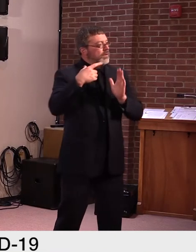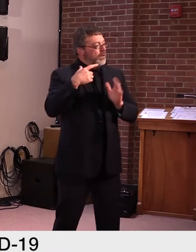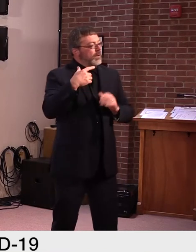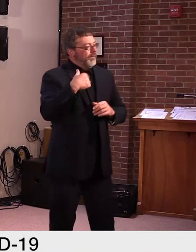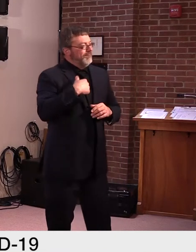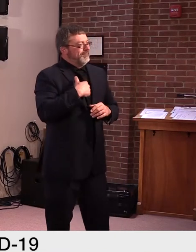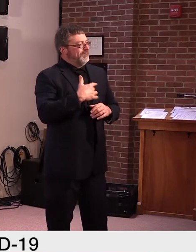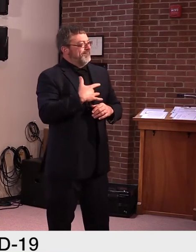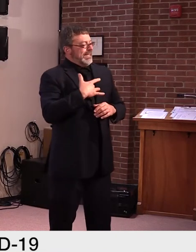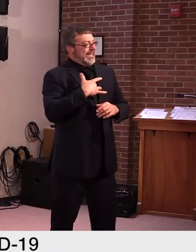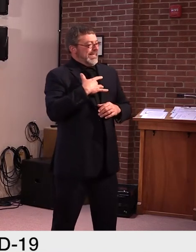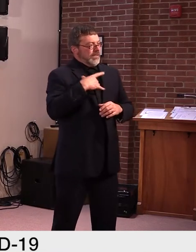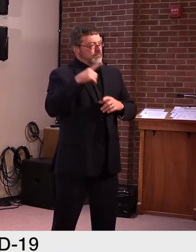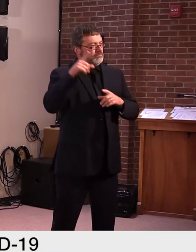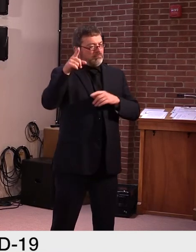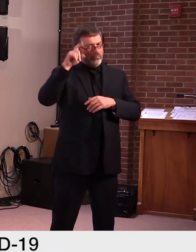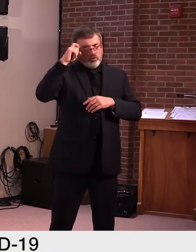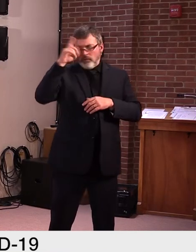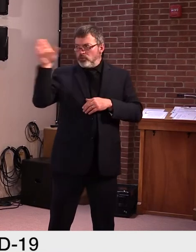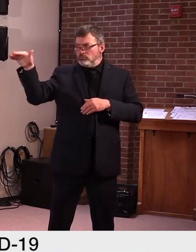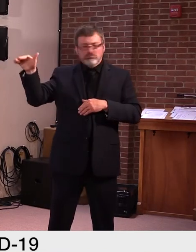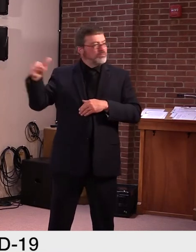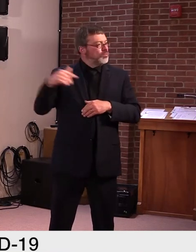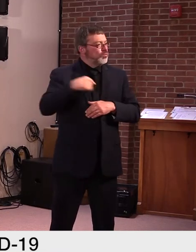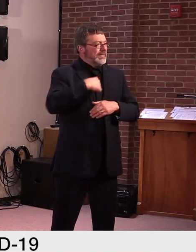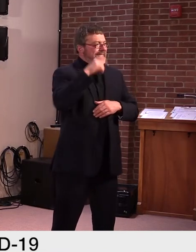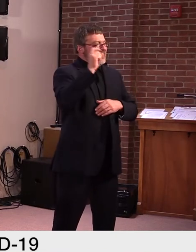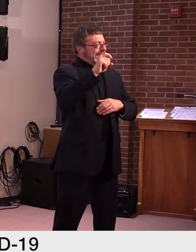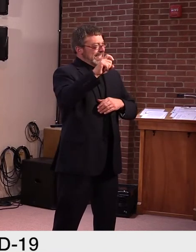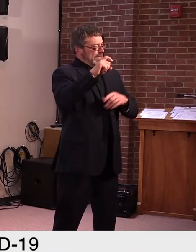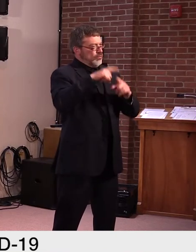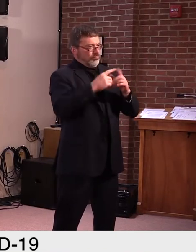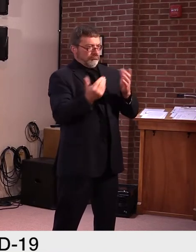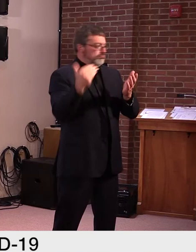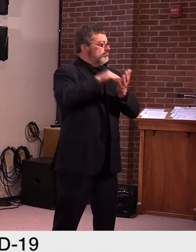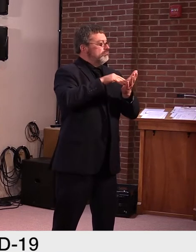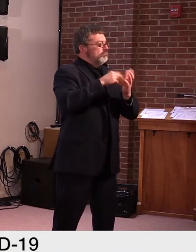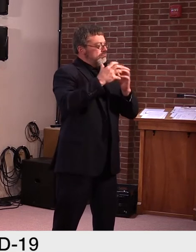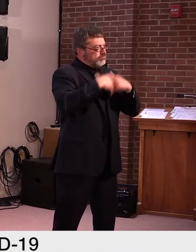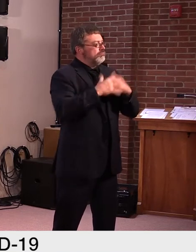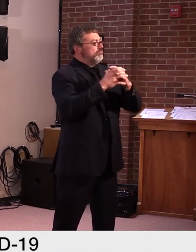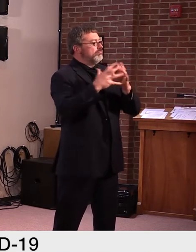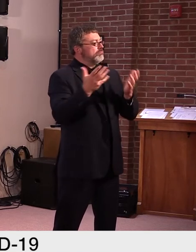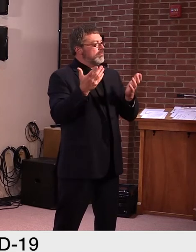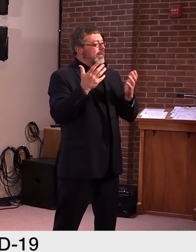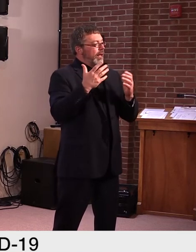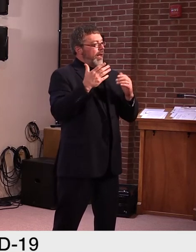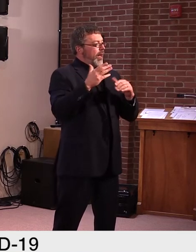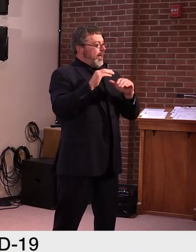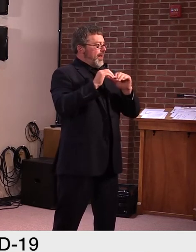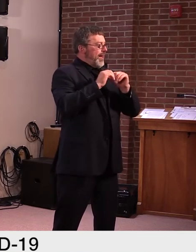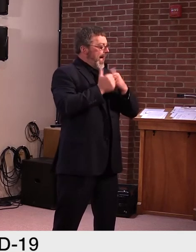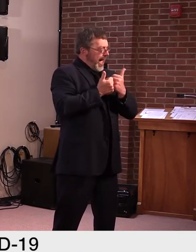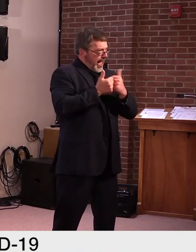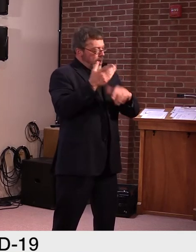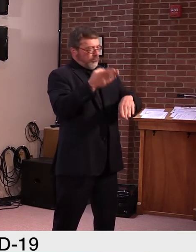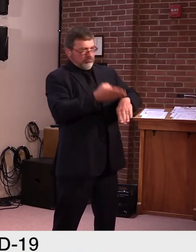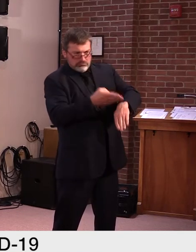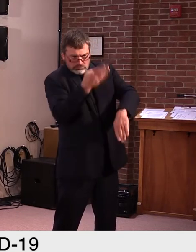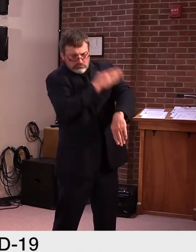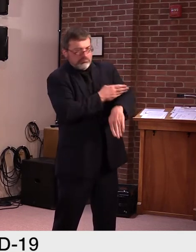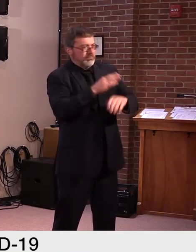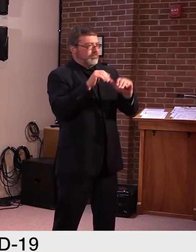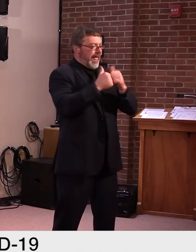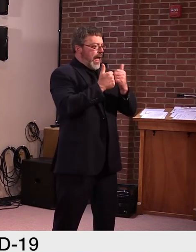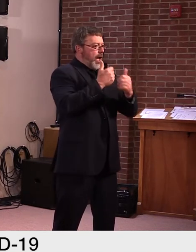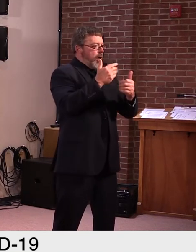we need to do this. He's given me the green light to look at, uh, sort of rebooting this project. The Vermont all-payer accountability,